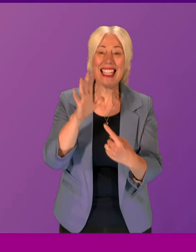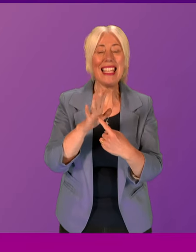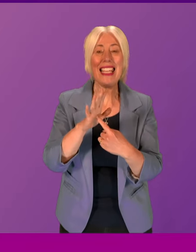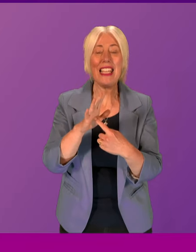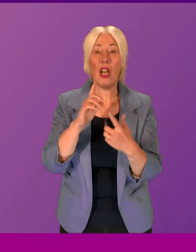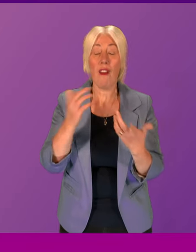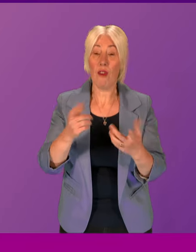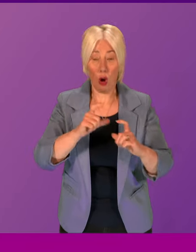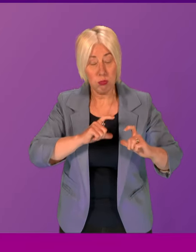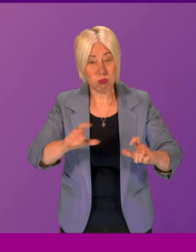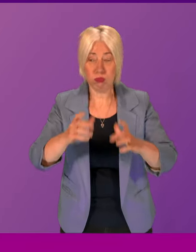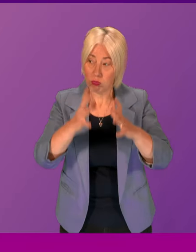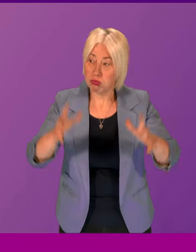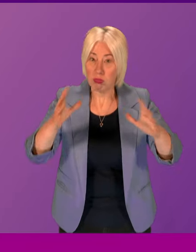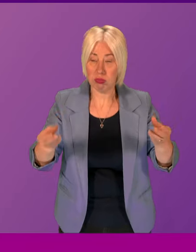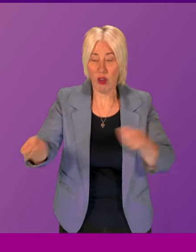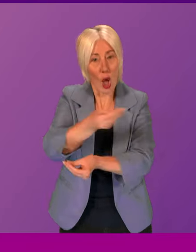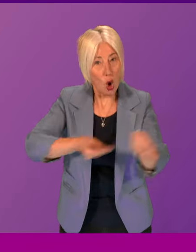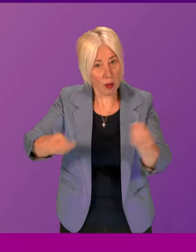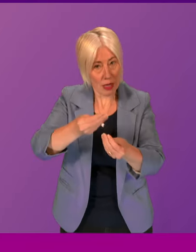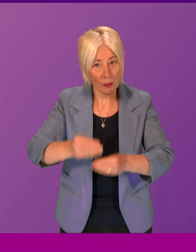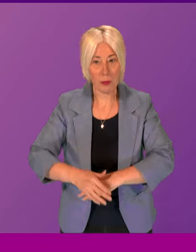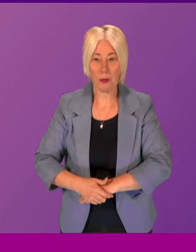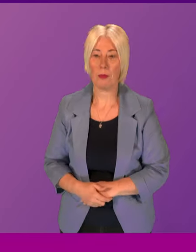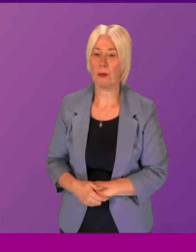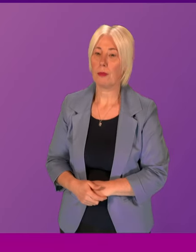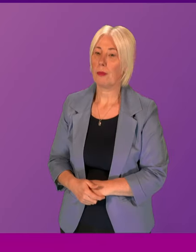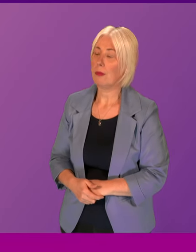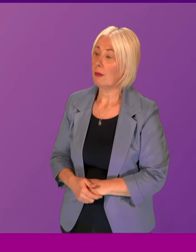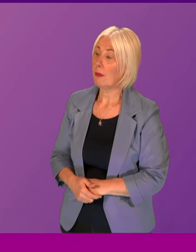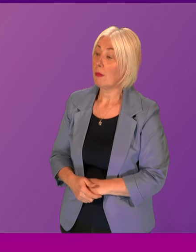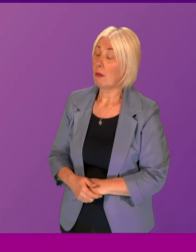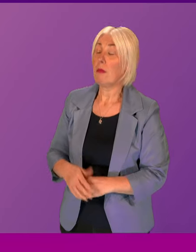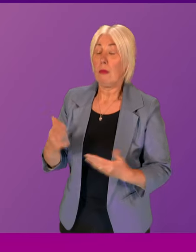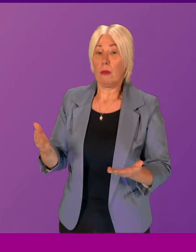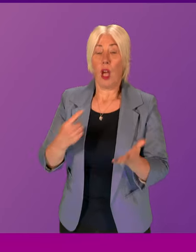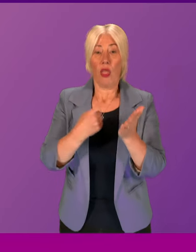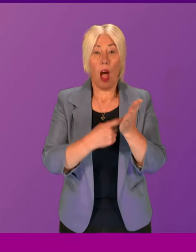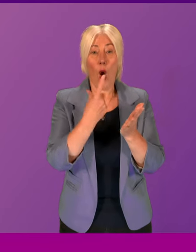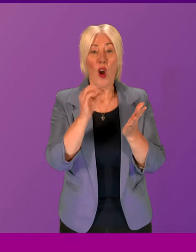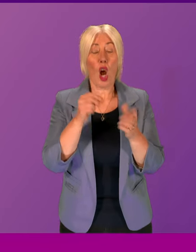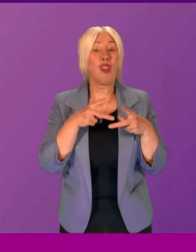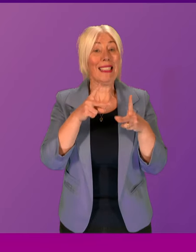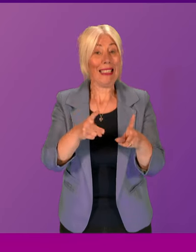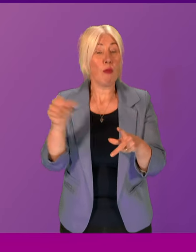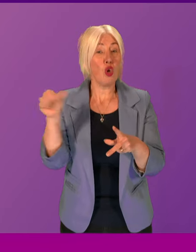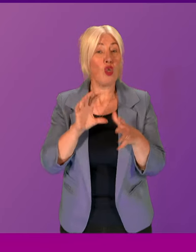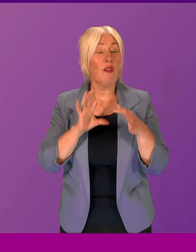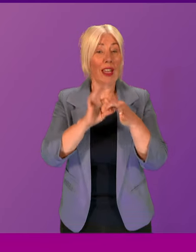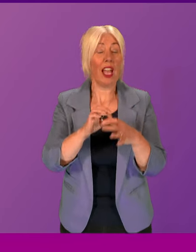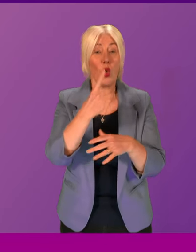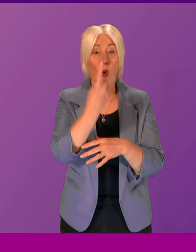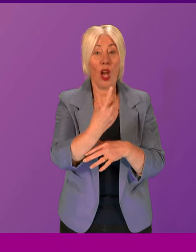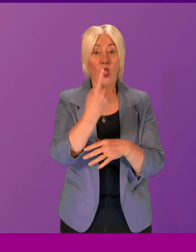a green and growing economy. Douglas Lumsden. First Minister, the R100 scheme was meant to connect over